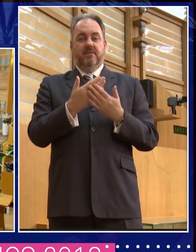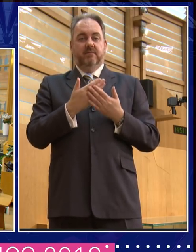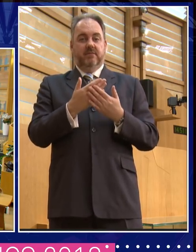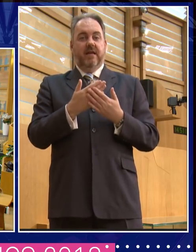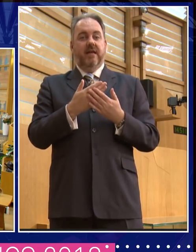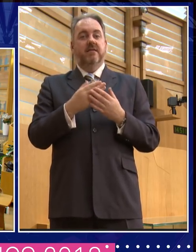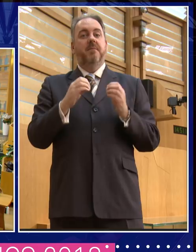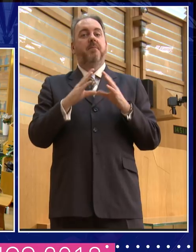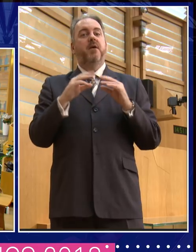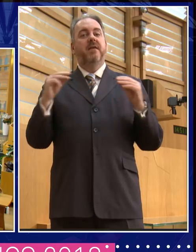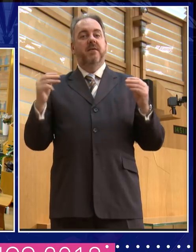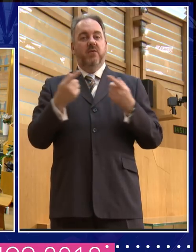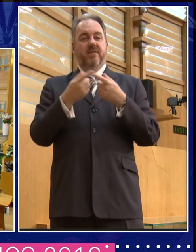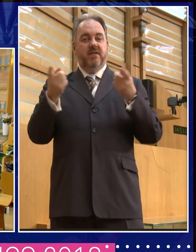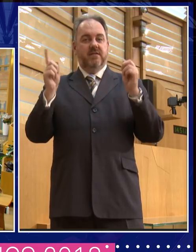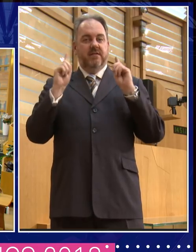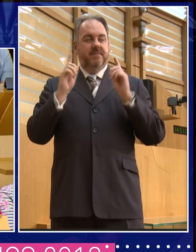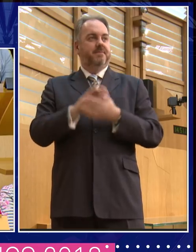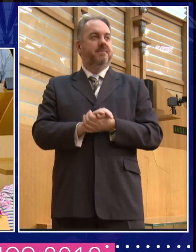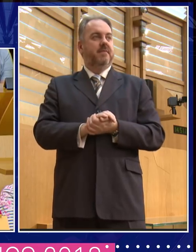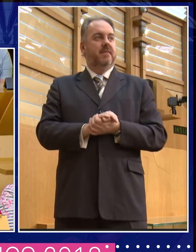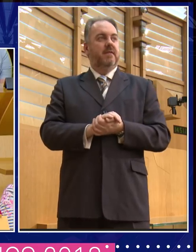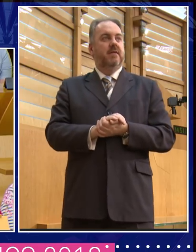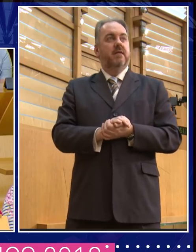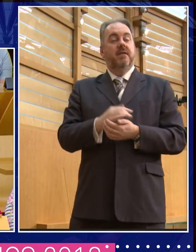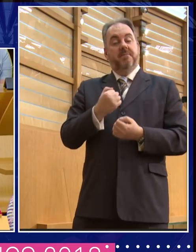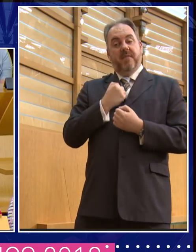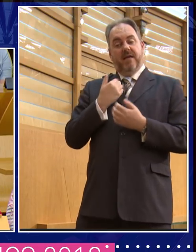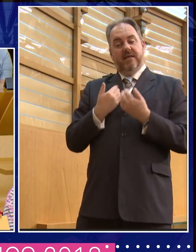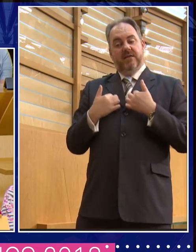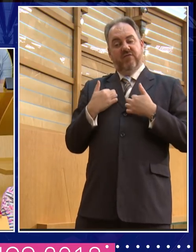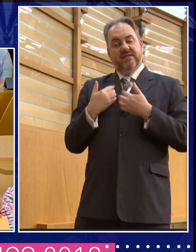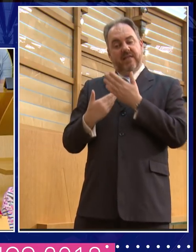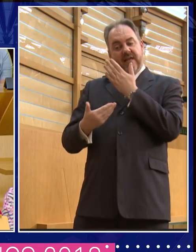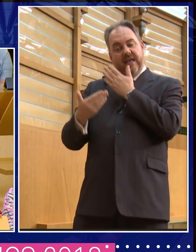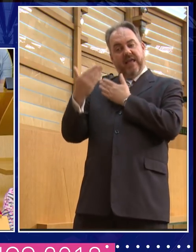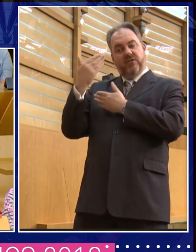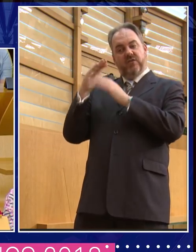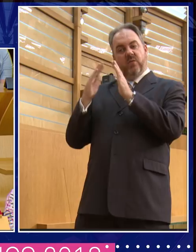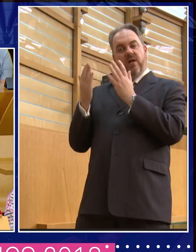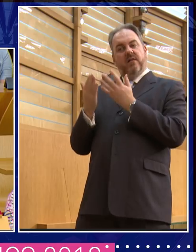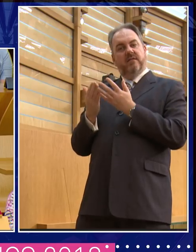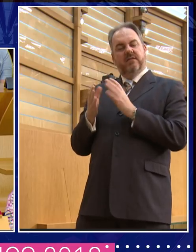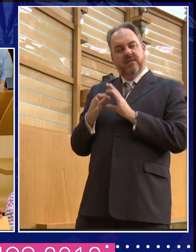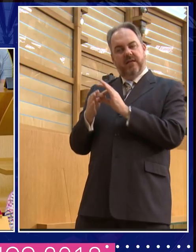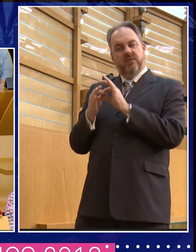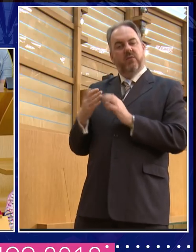Birmingham. Um, one of my main interests in the ancient world is kind of women's voices, the power of